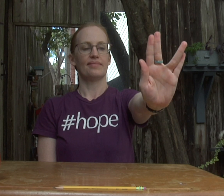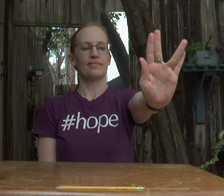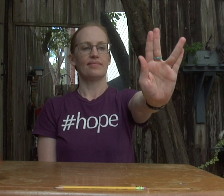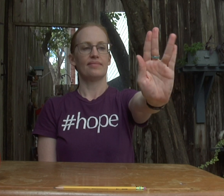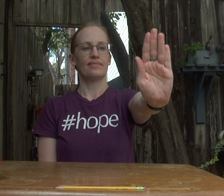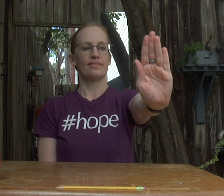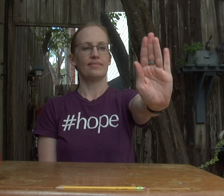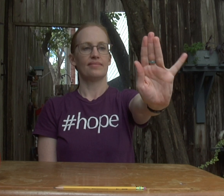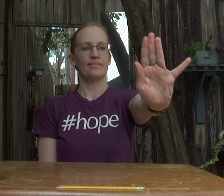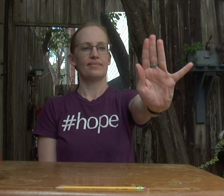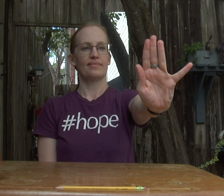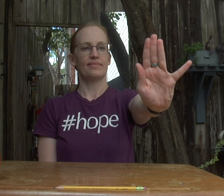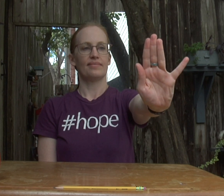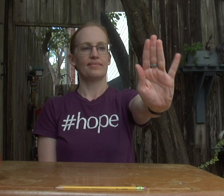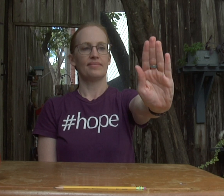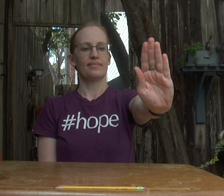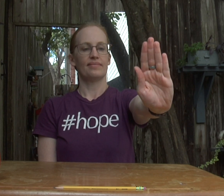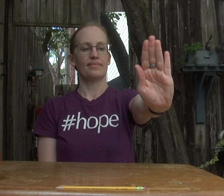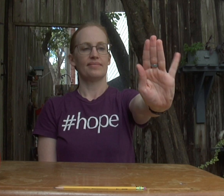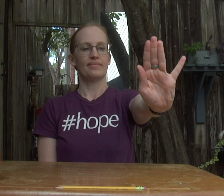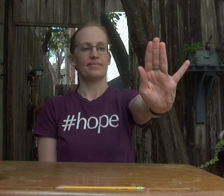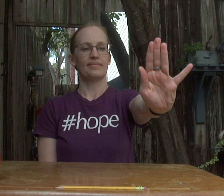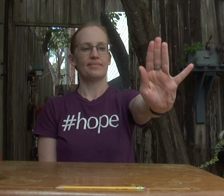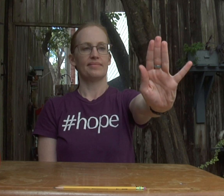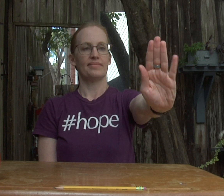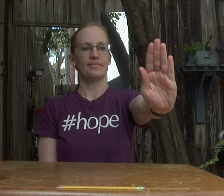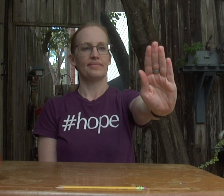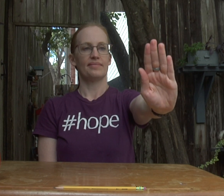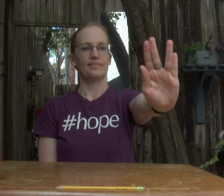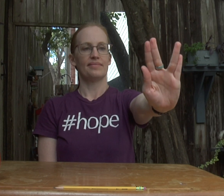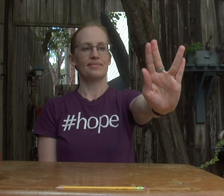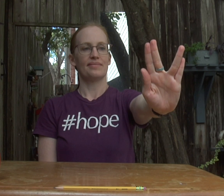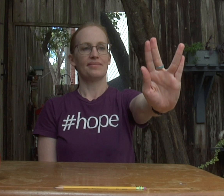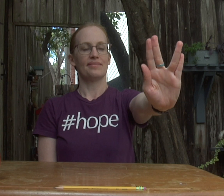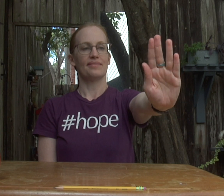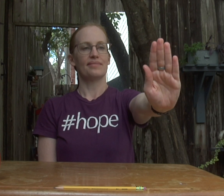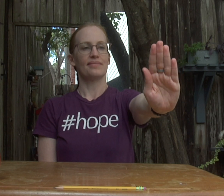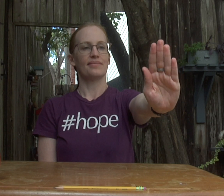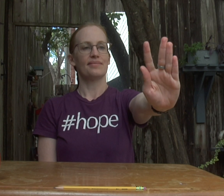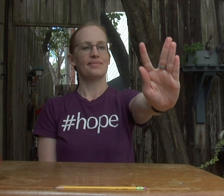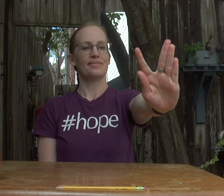coordination for video games or for playing an instrument or any other fine motor skill